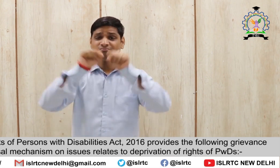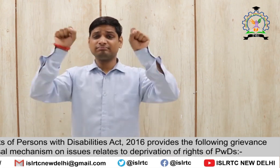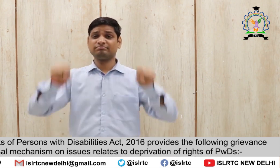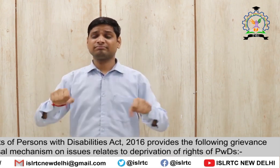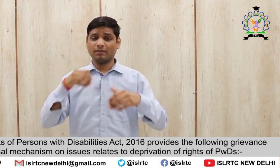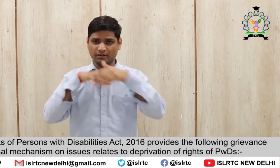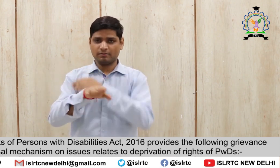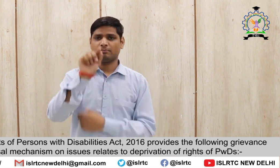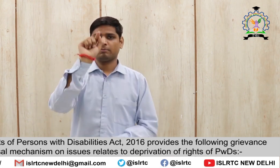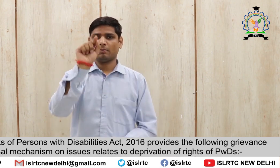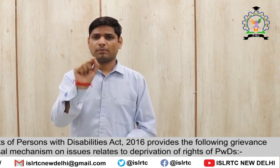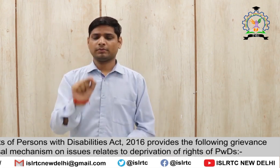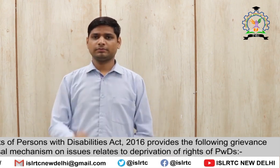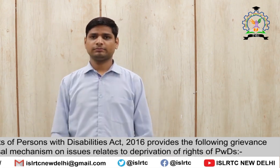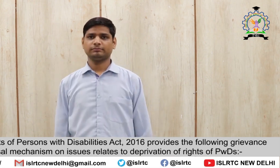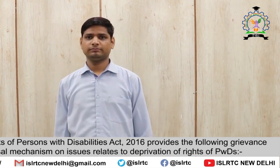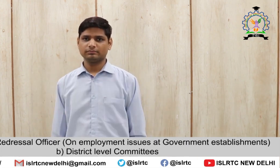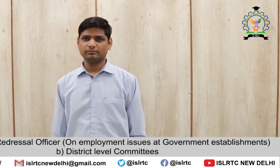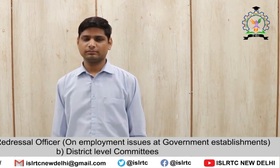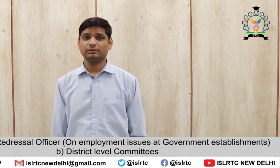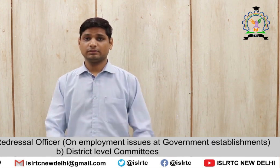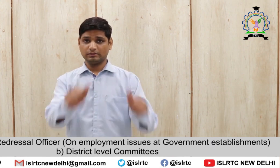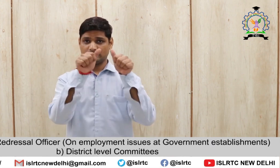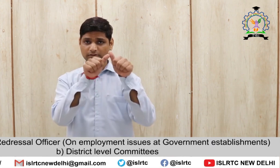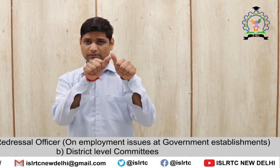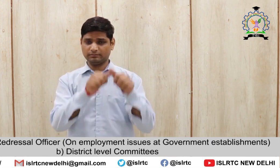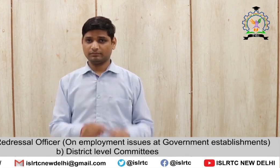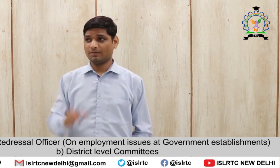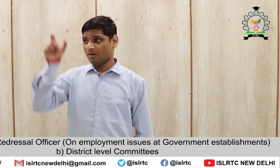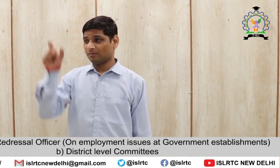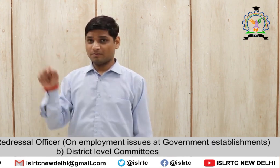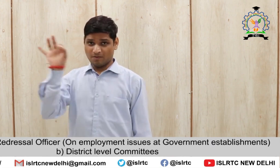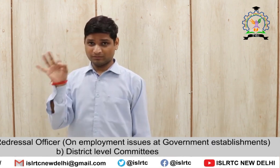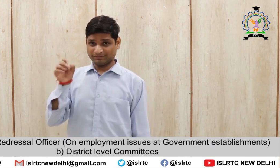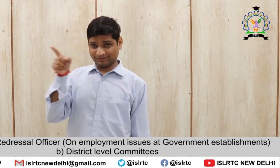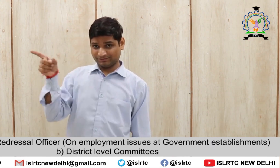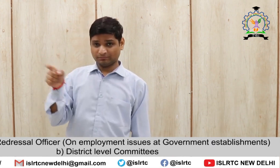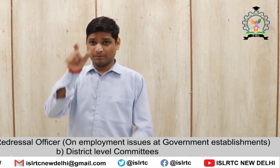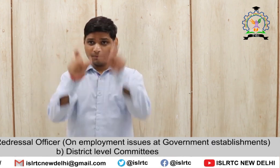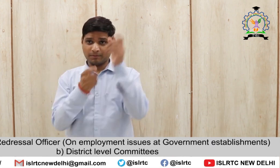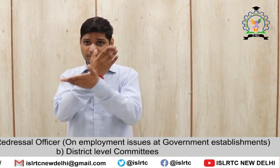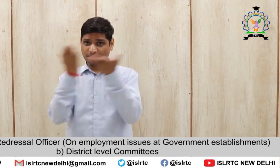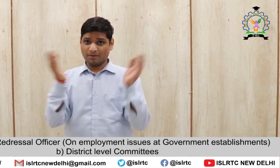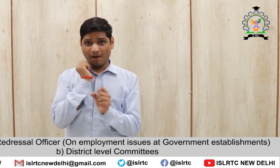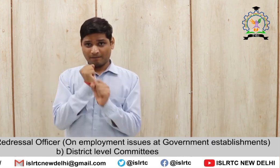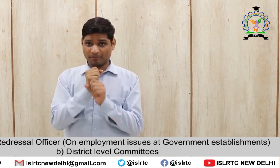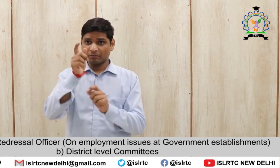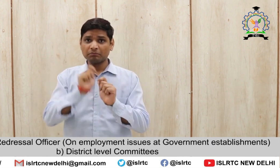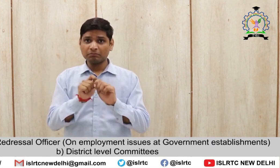to deprivation of rights of PWDs A. Grievance Redressal Officer on Employment Issues at Government